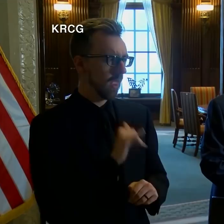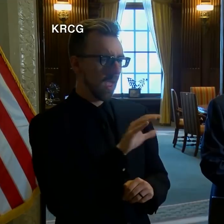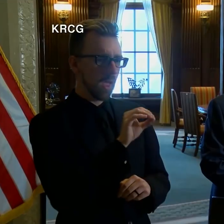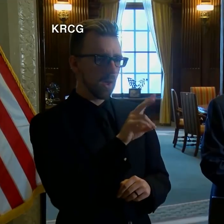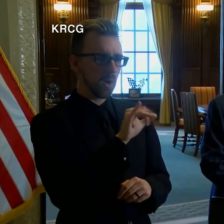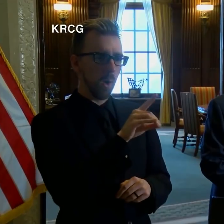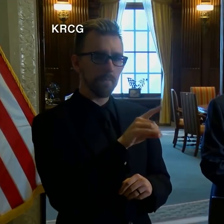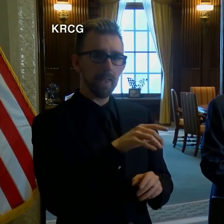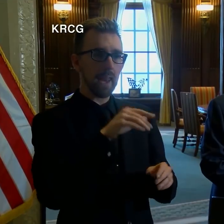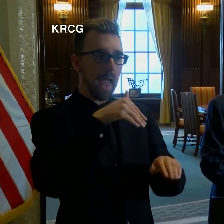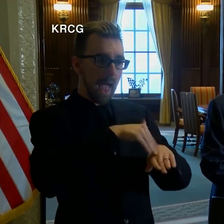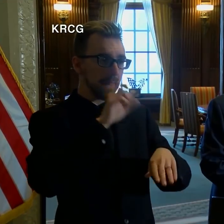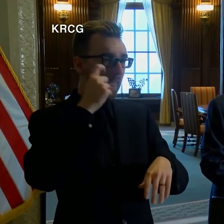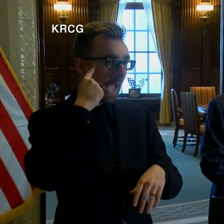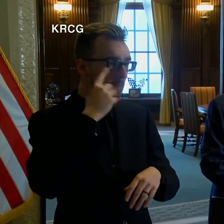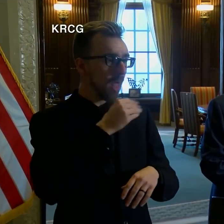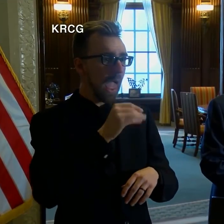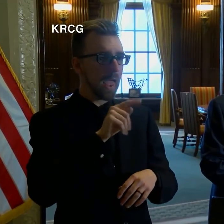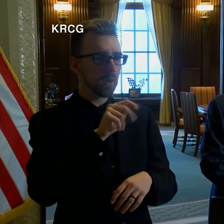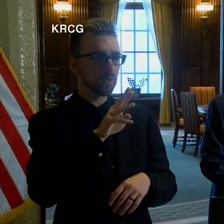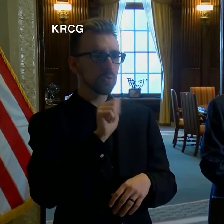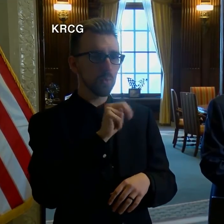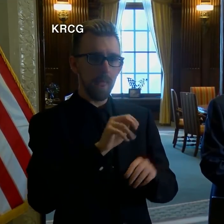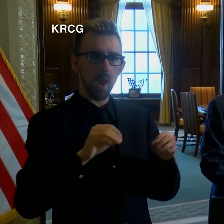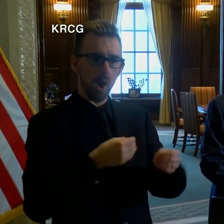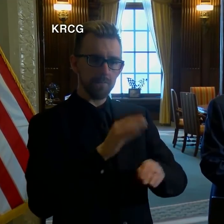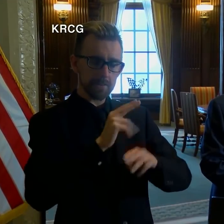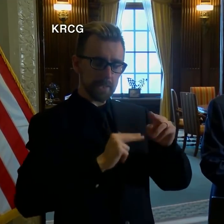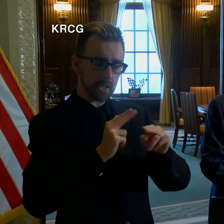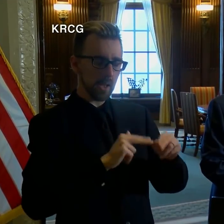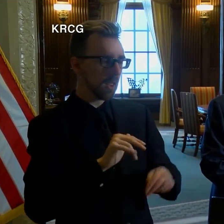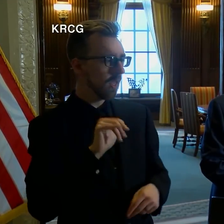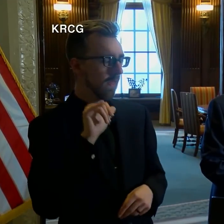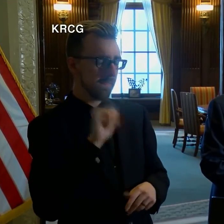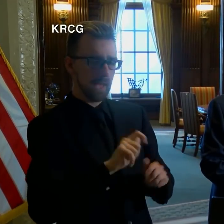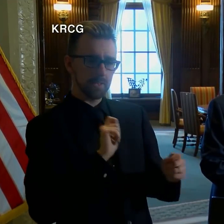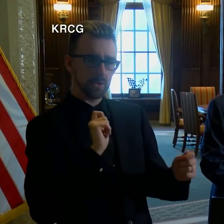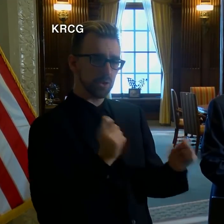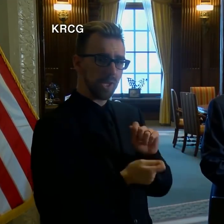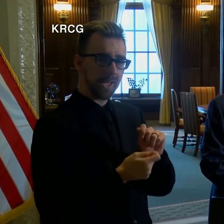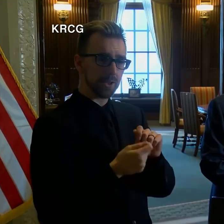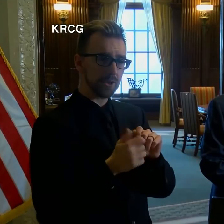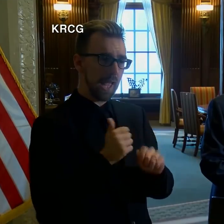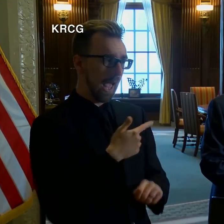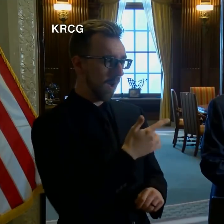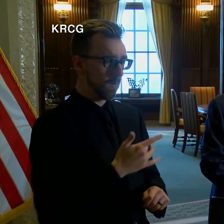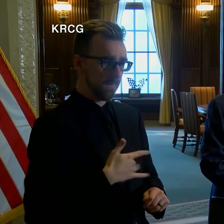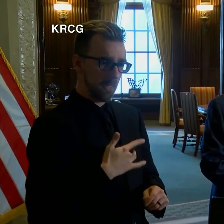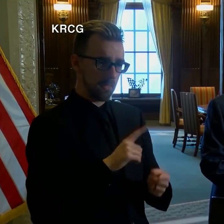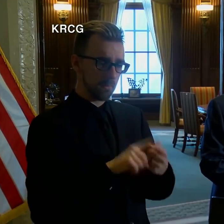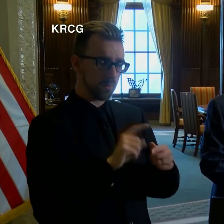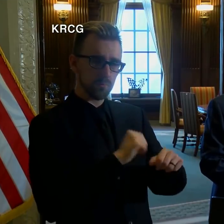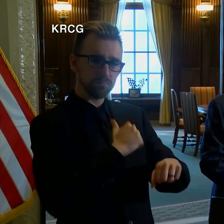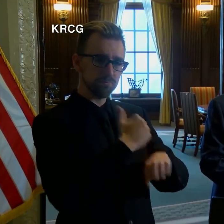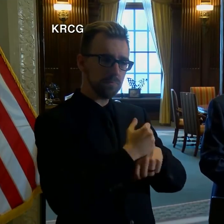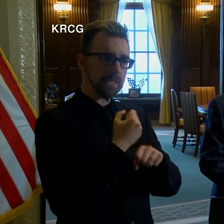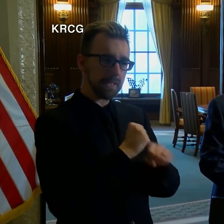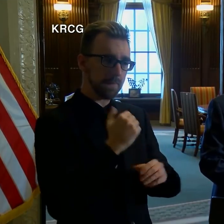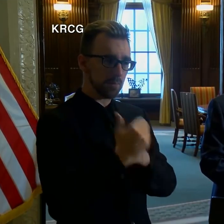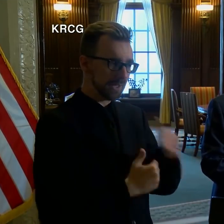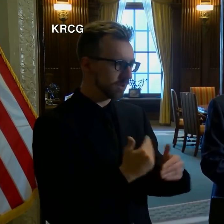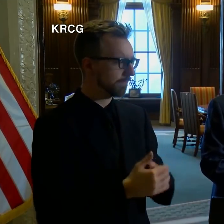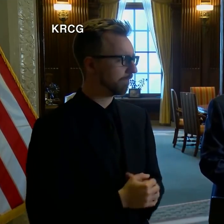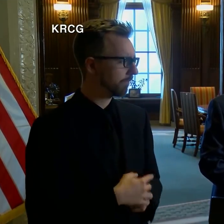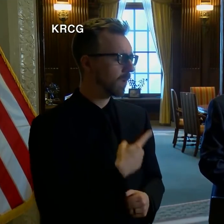of COVID-19 here at the Capitol and the one at Truman office building, has that changed any way you plan to implement safety procedures?